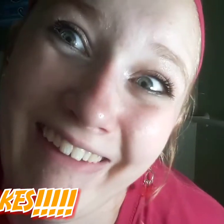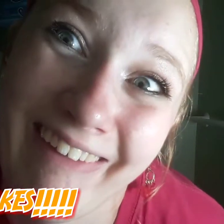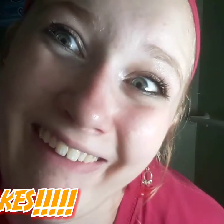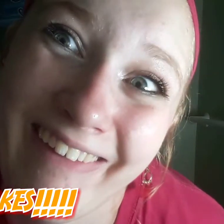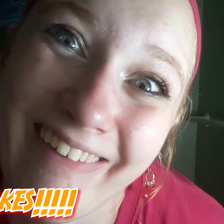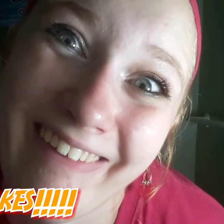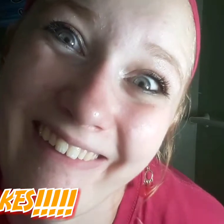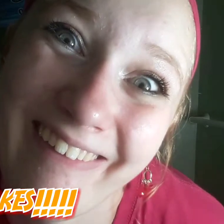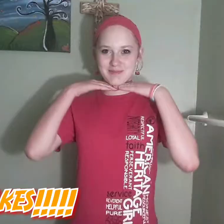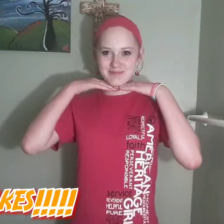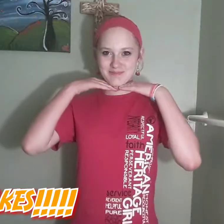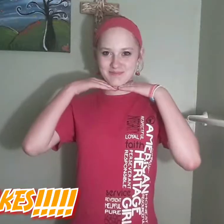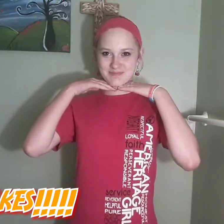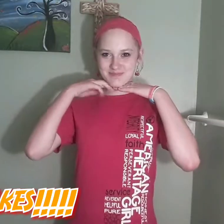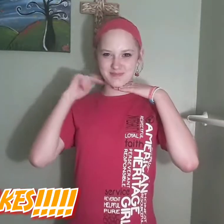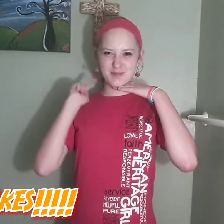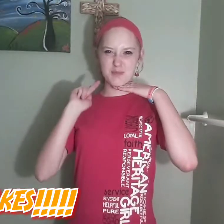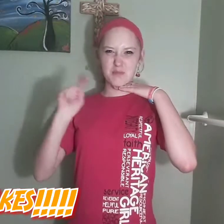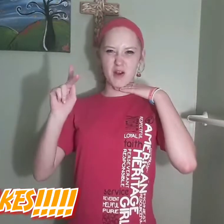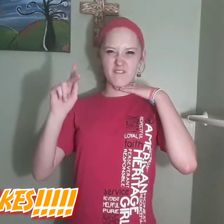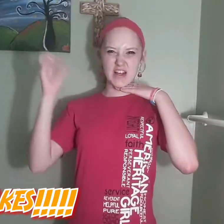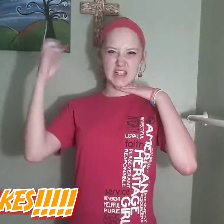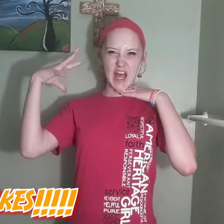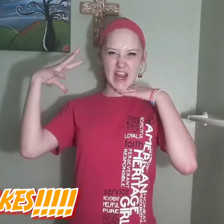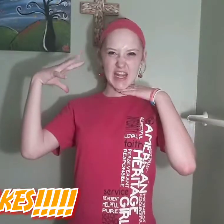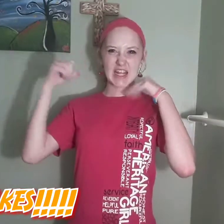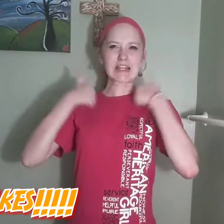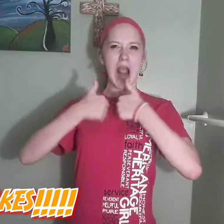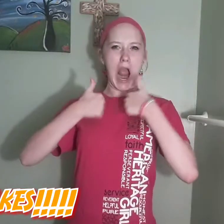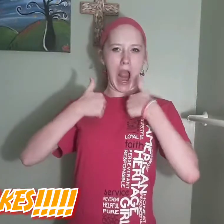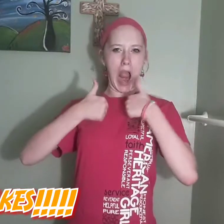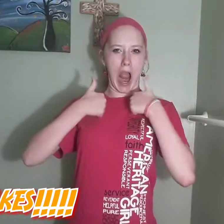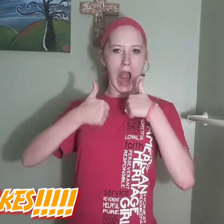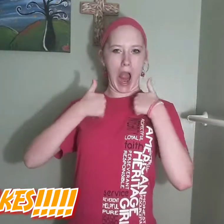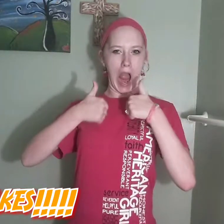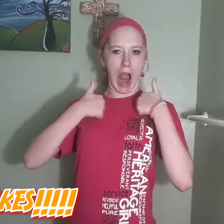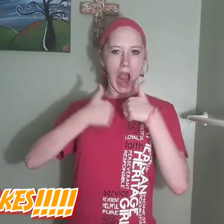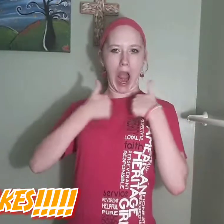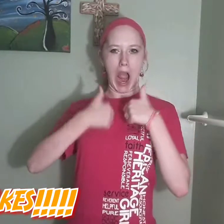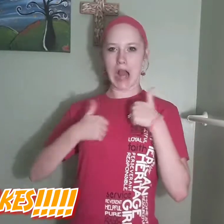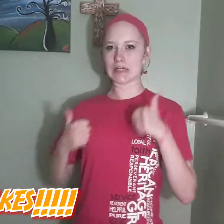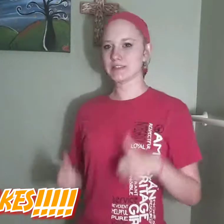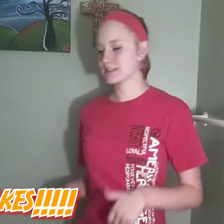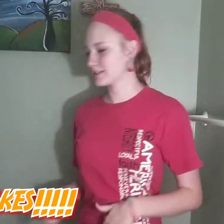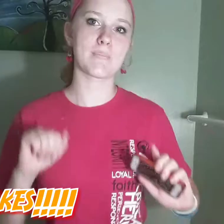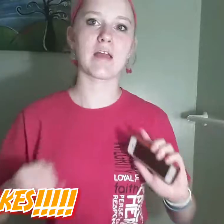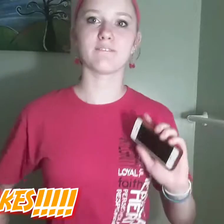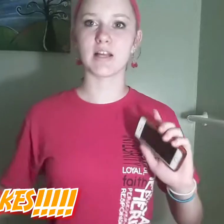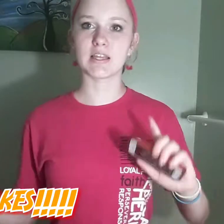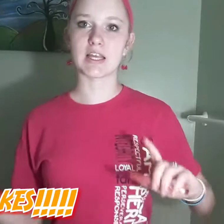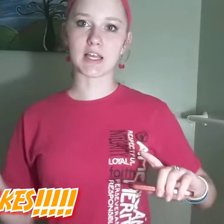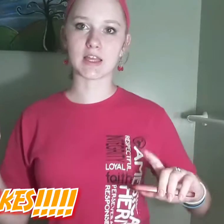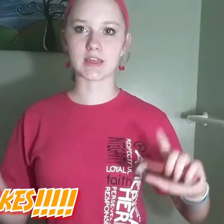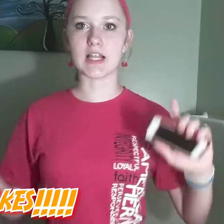we out our